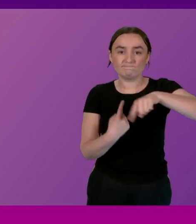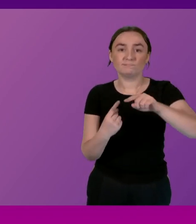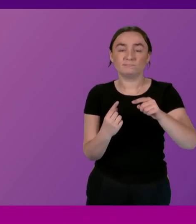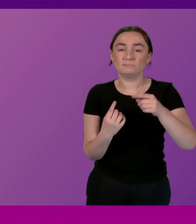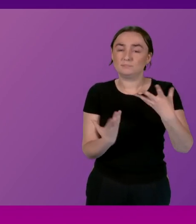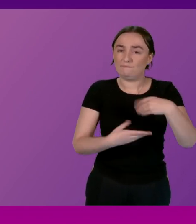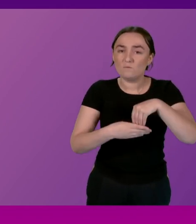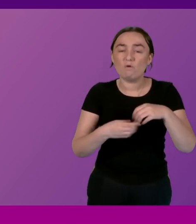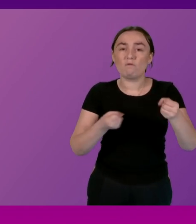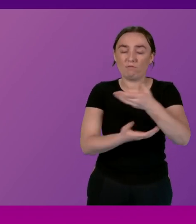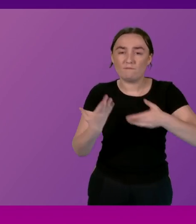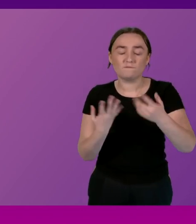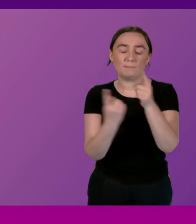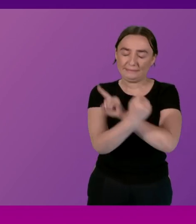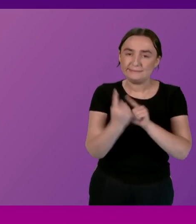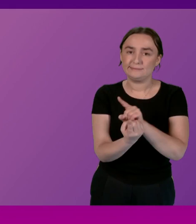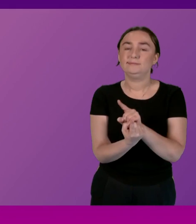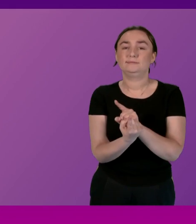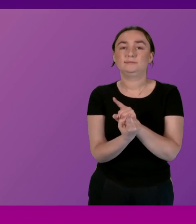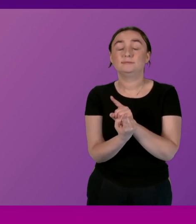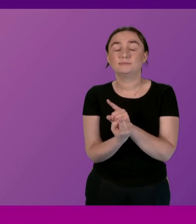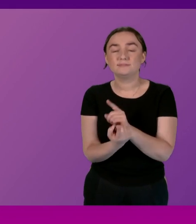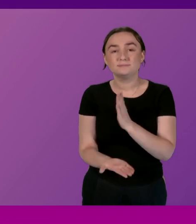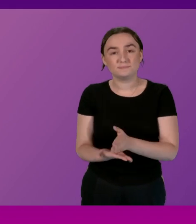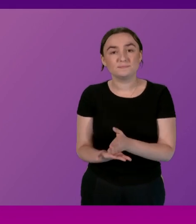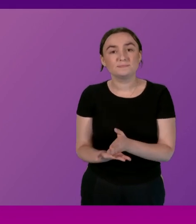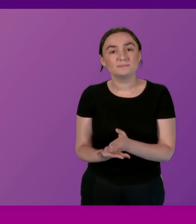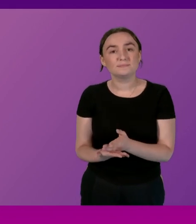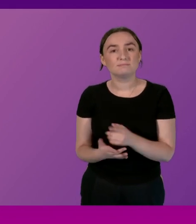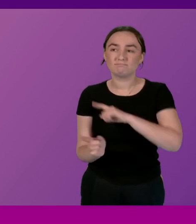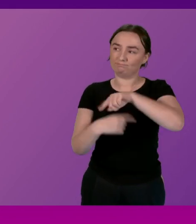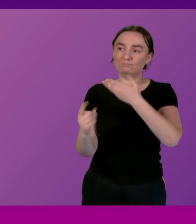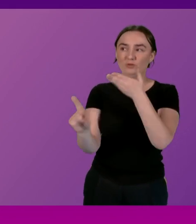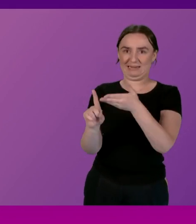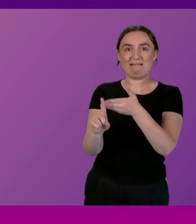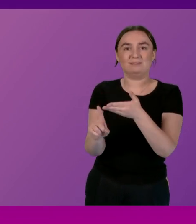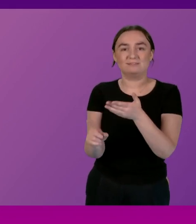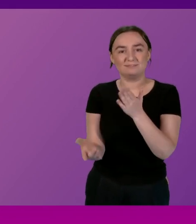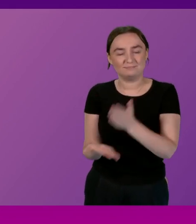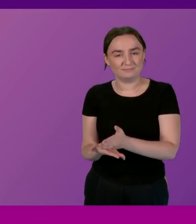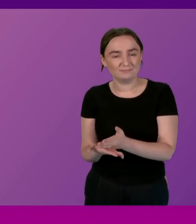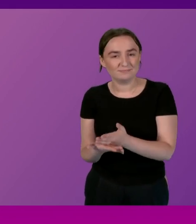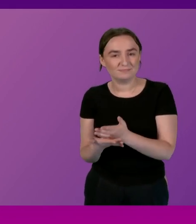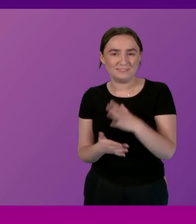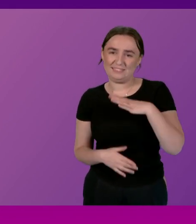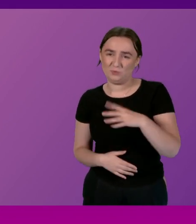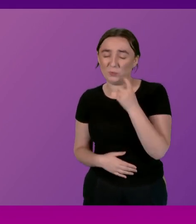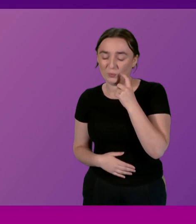meetings that take place so we recognise that there's a need to simplify